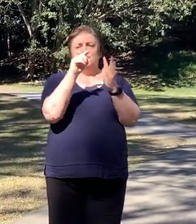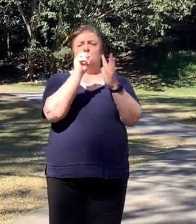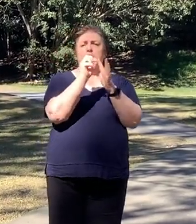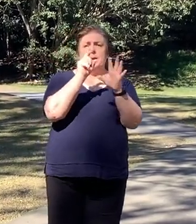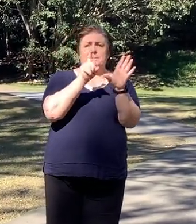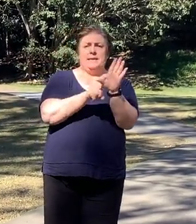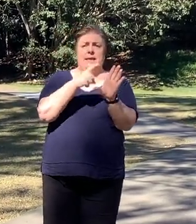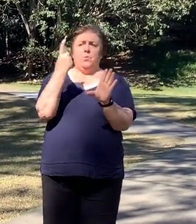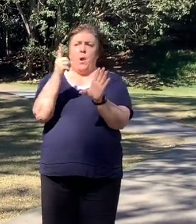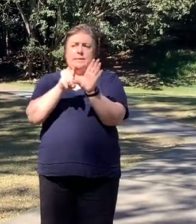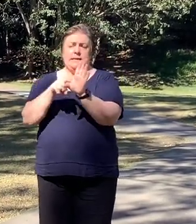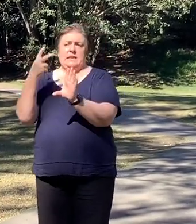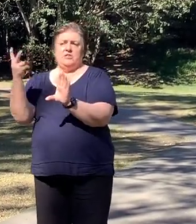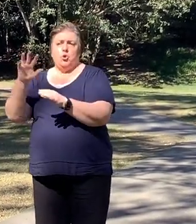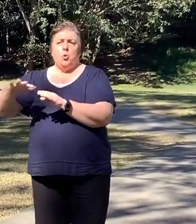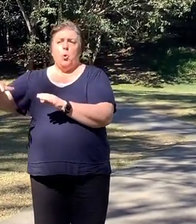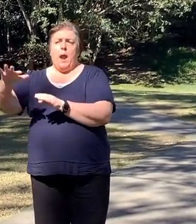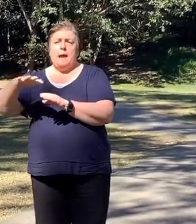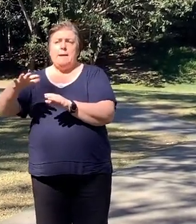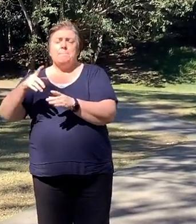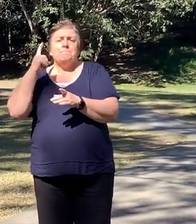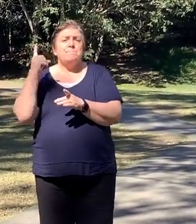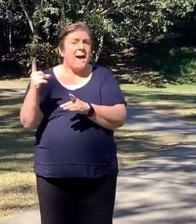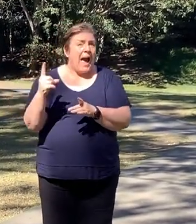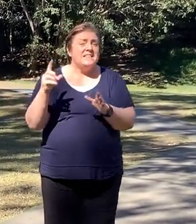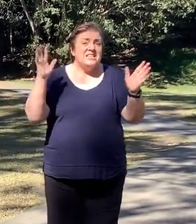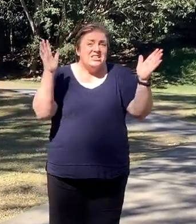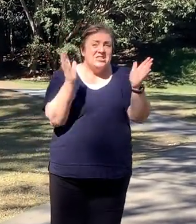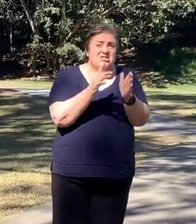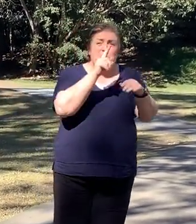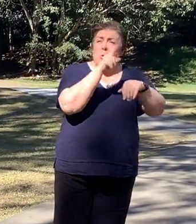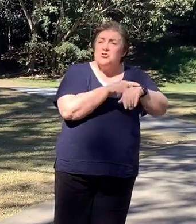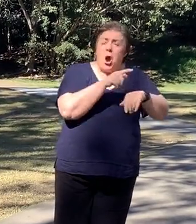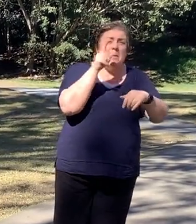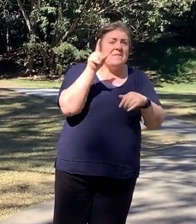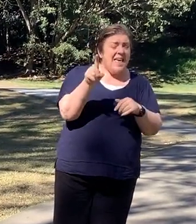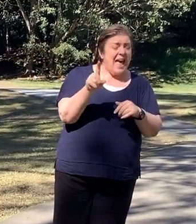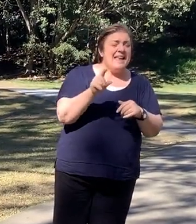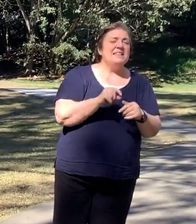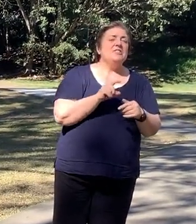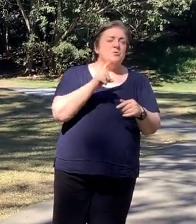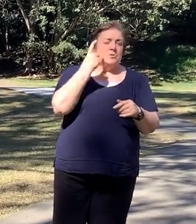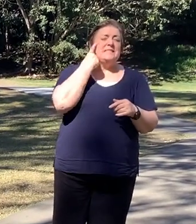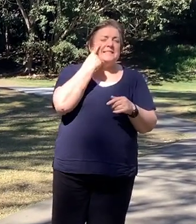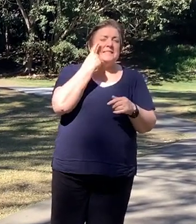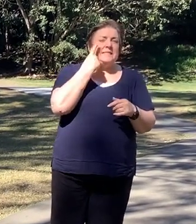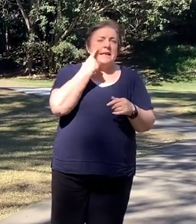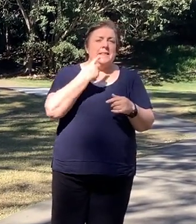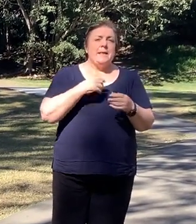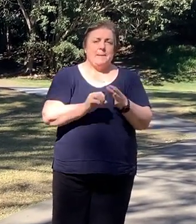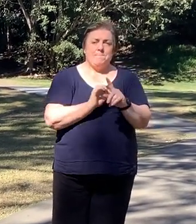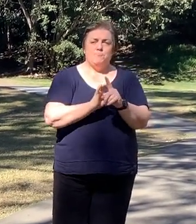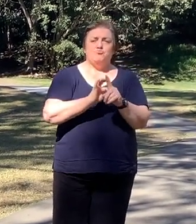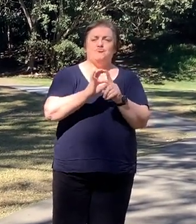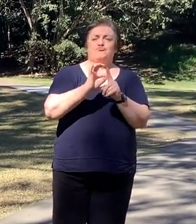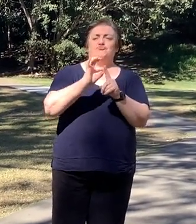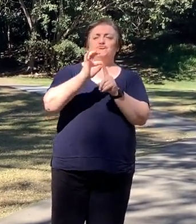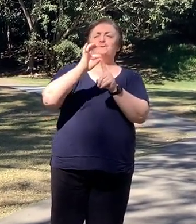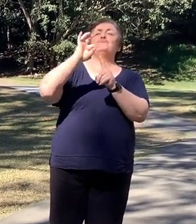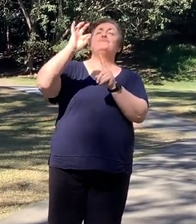But a short period of time of disruption, we'll soon forget about that when we've got the state-of-the-art playground,